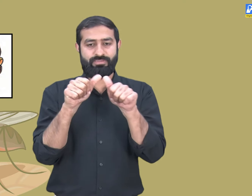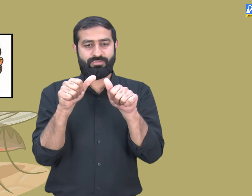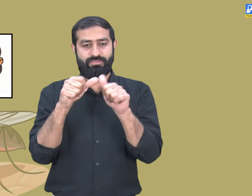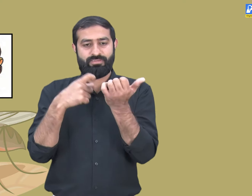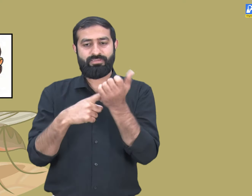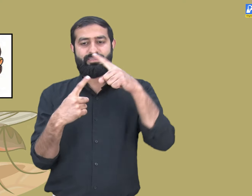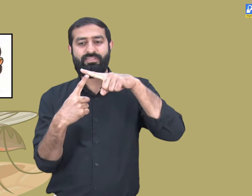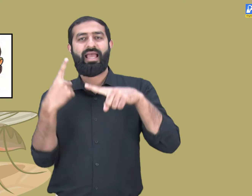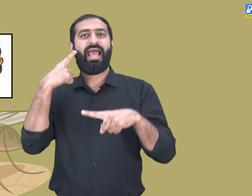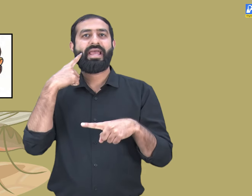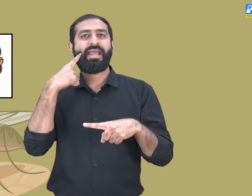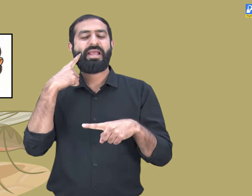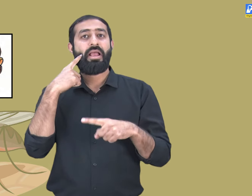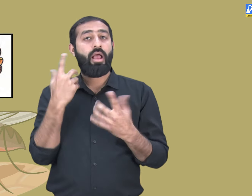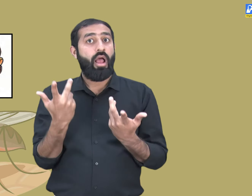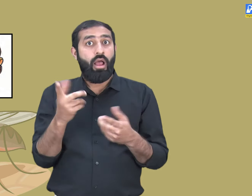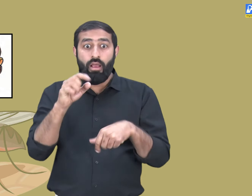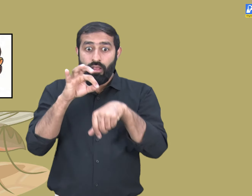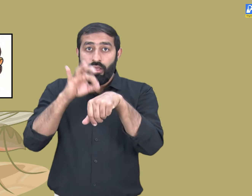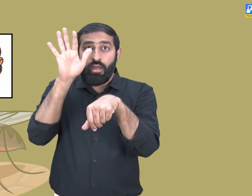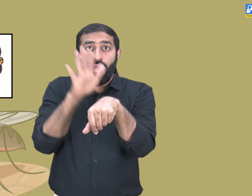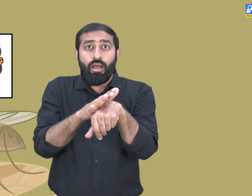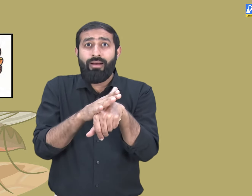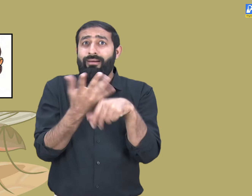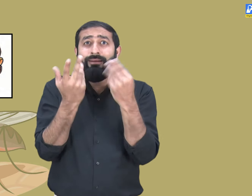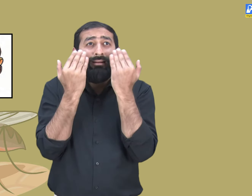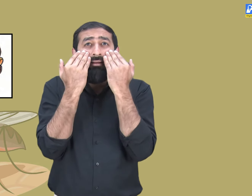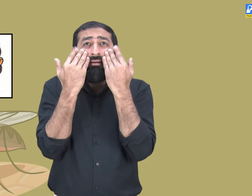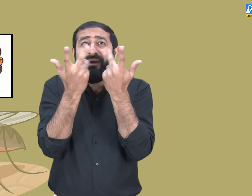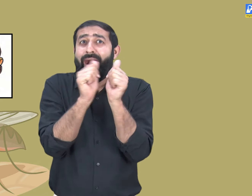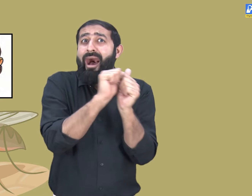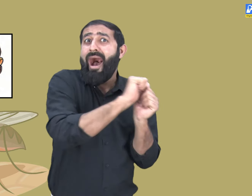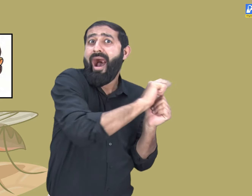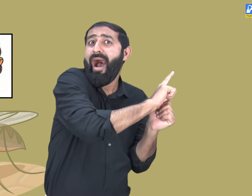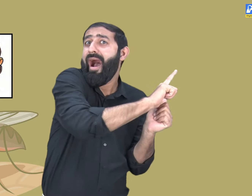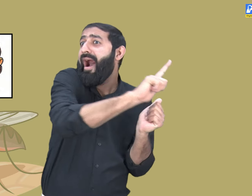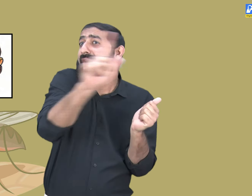Aarti said, All mosquitoes look the same to me.